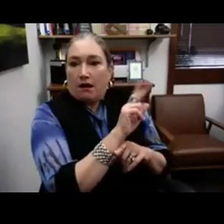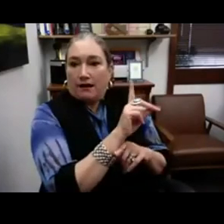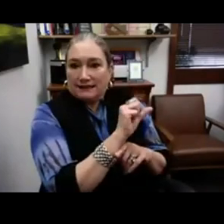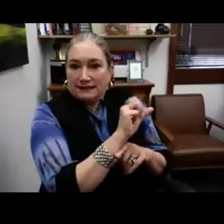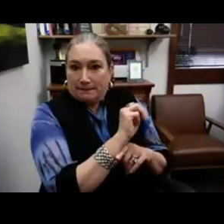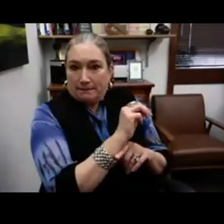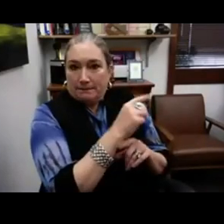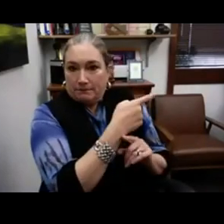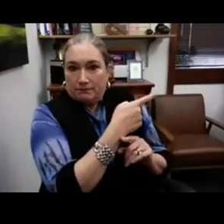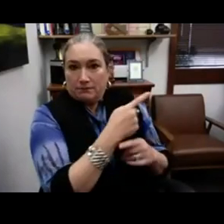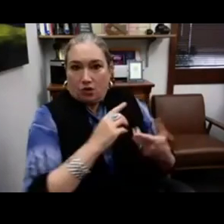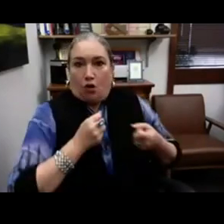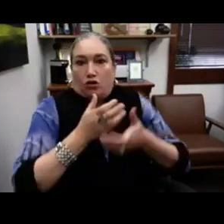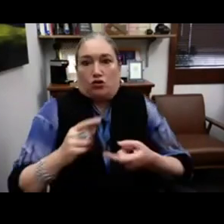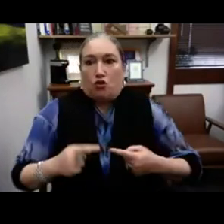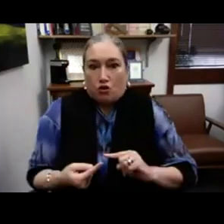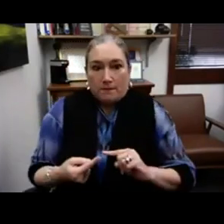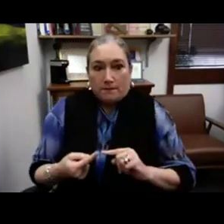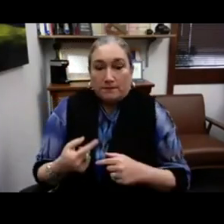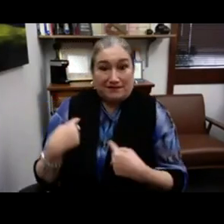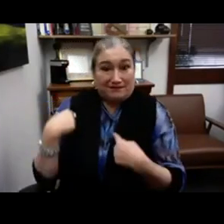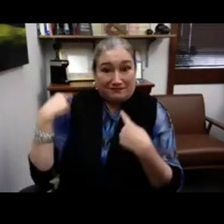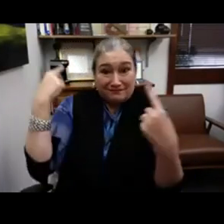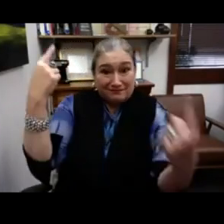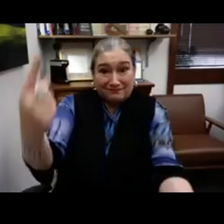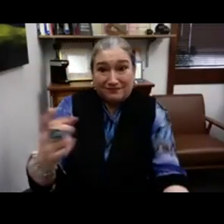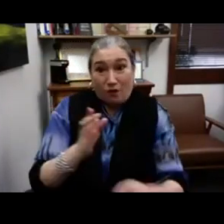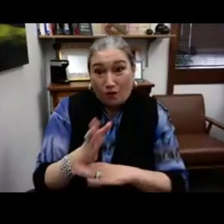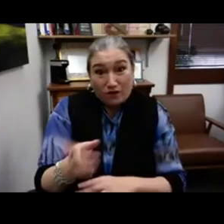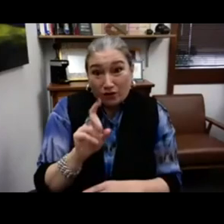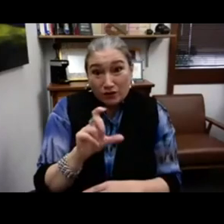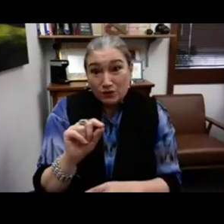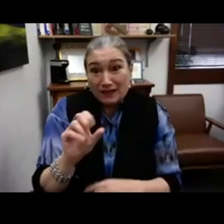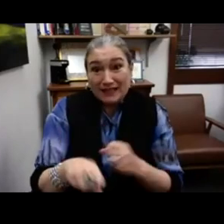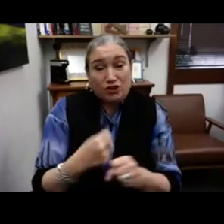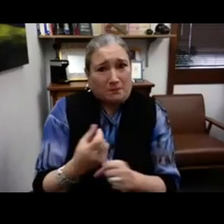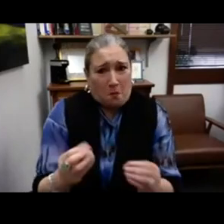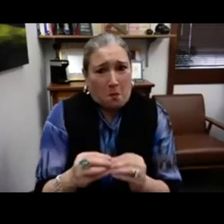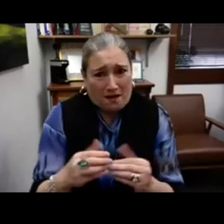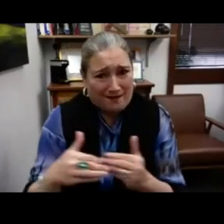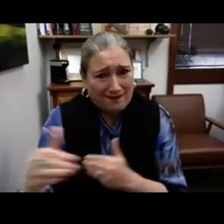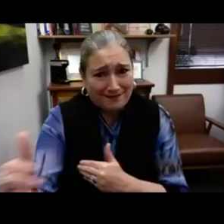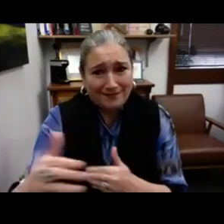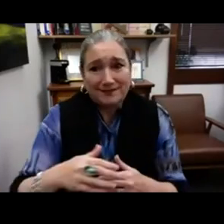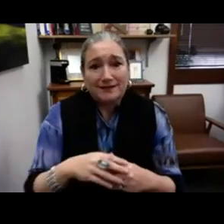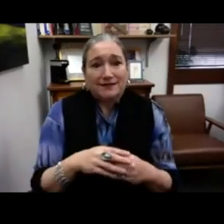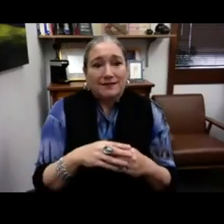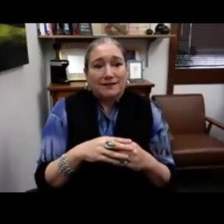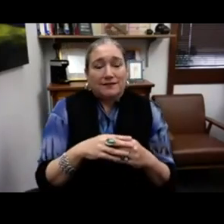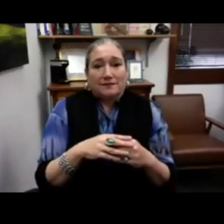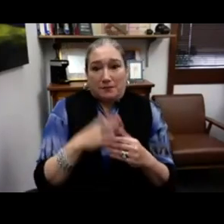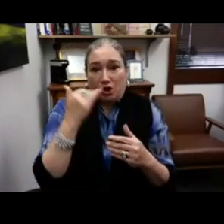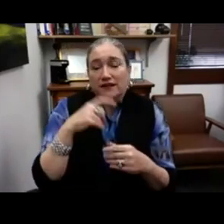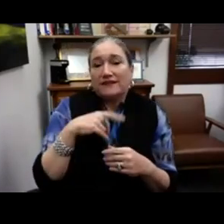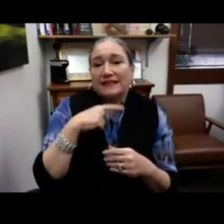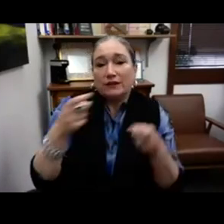We've been hurt by the system of systematic autism that's now caused harm for over 120 years. It's